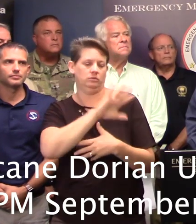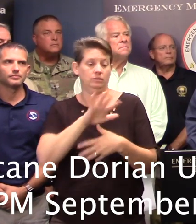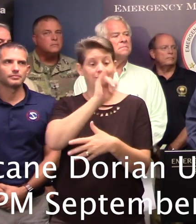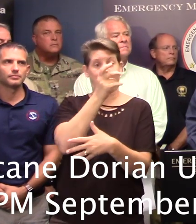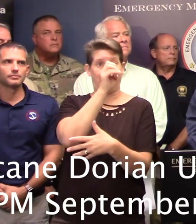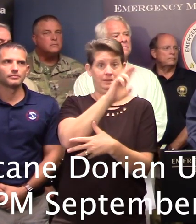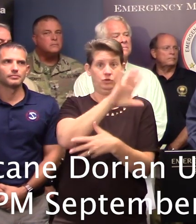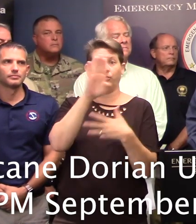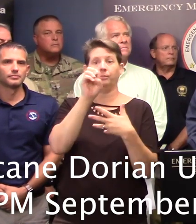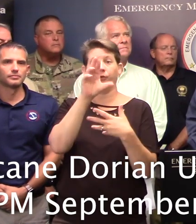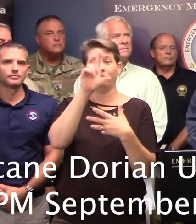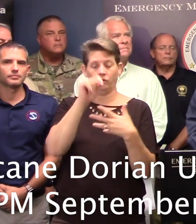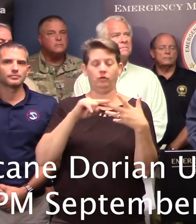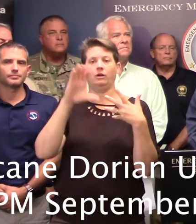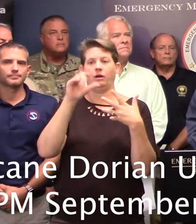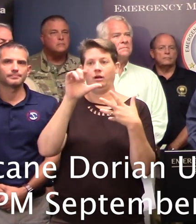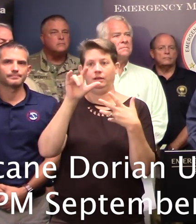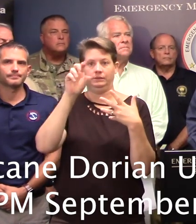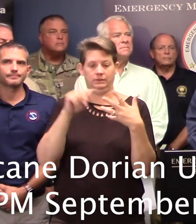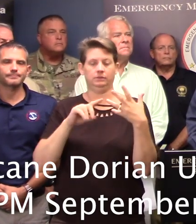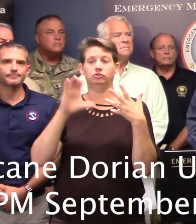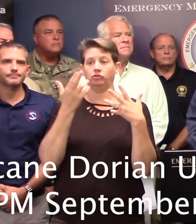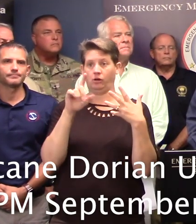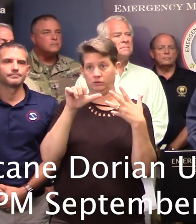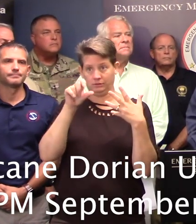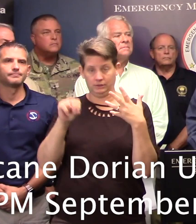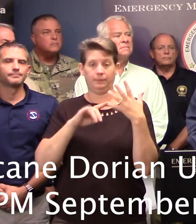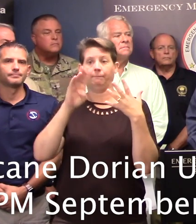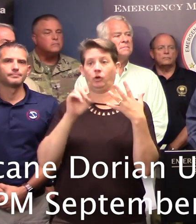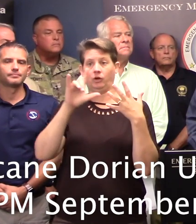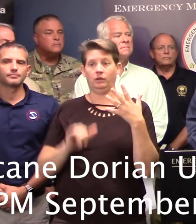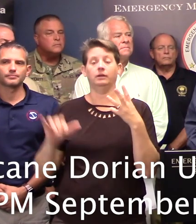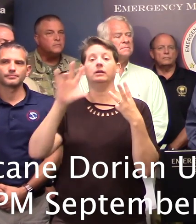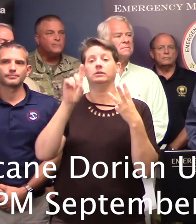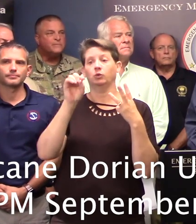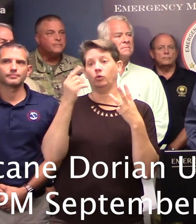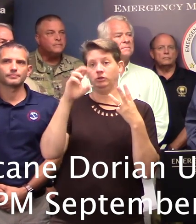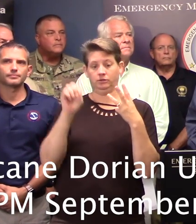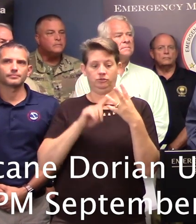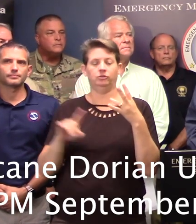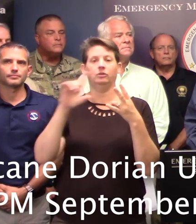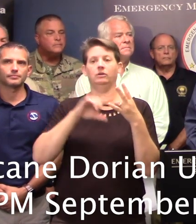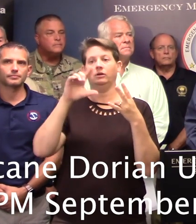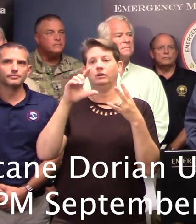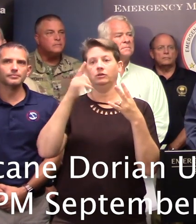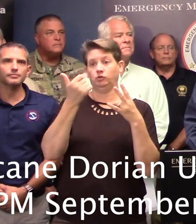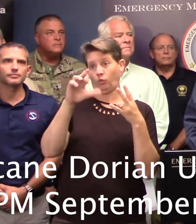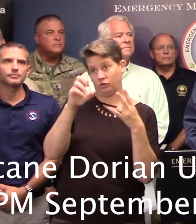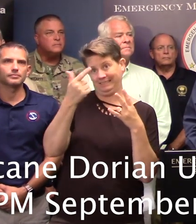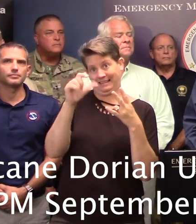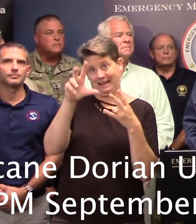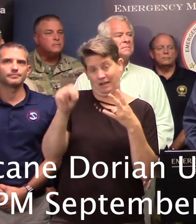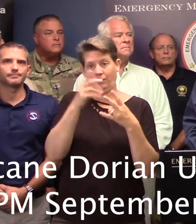Jasper County, Beaufort County, Colleton County, Charleston, Berkeley, Dorchester, Georgetown, and O'Reeve. Those are the